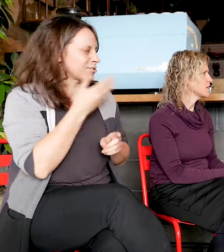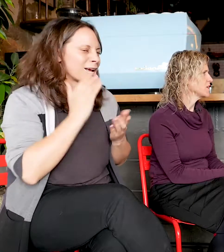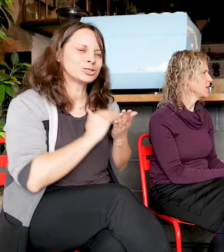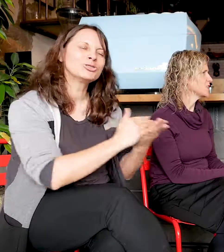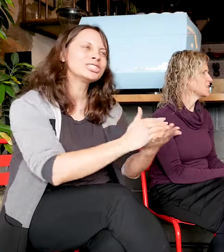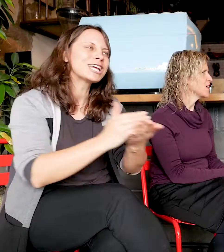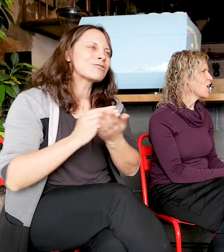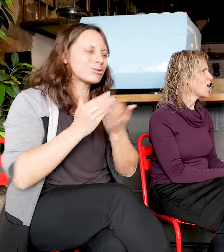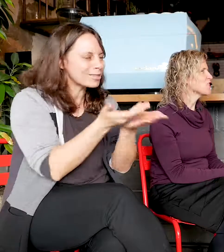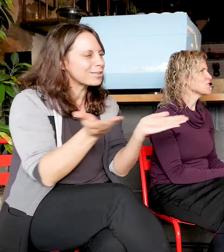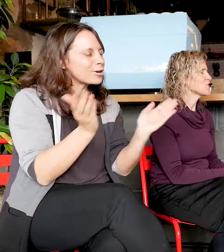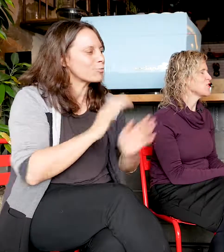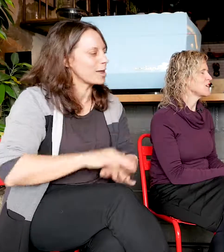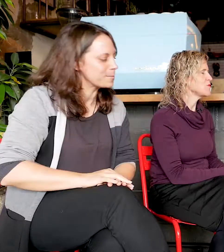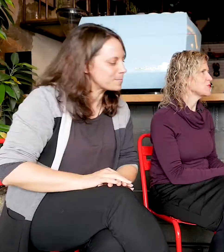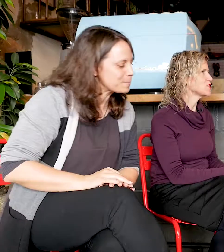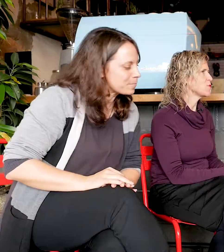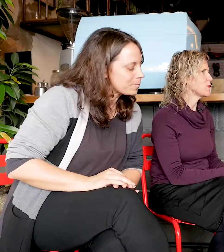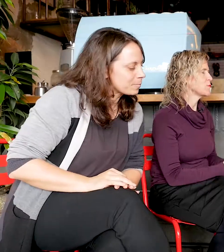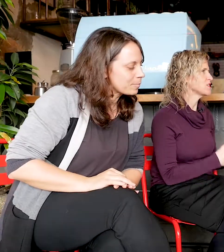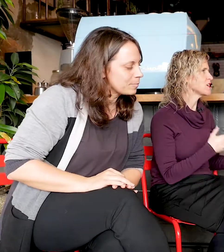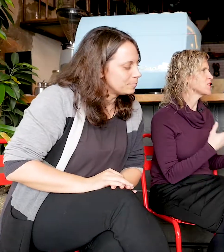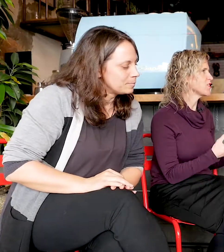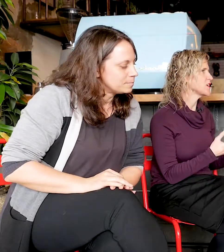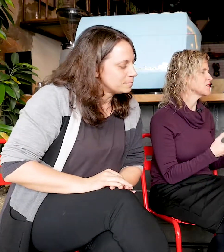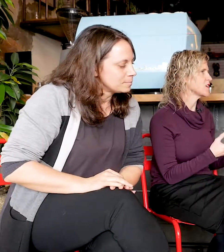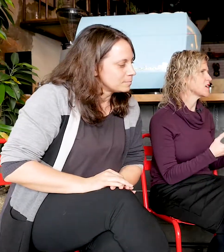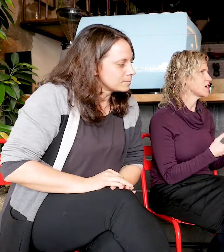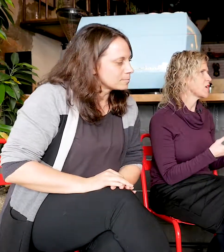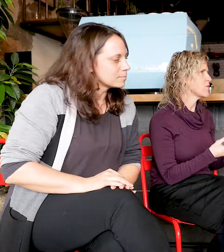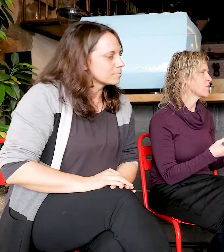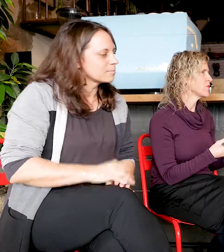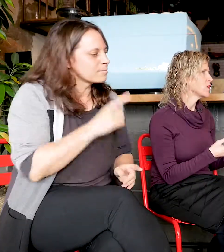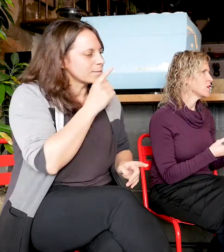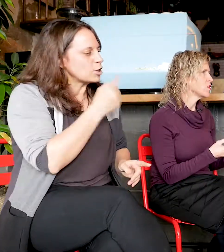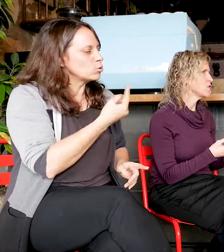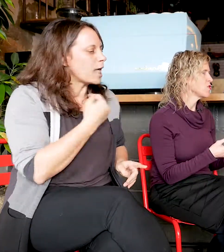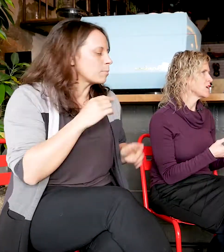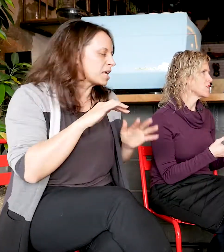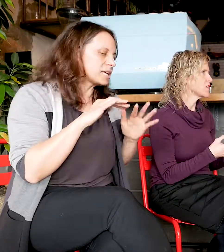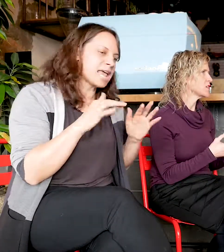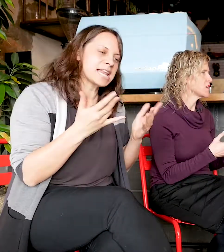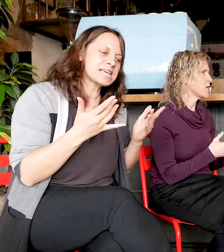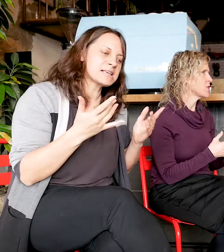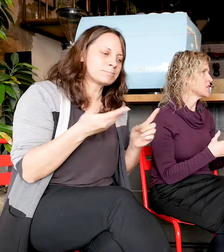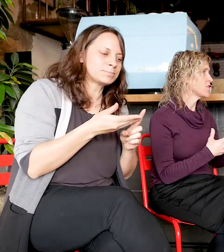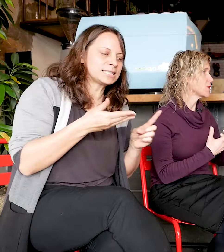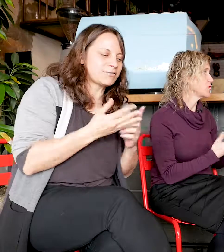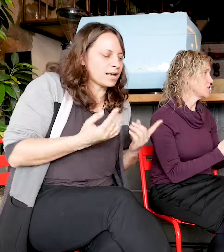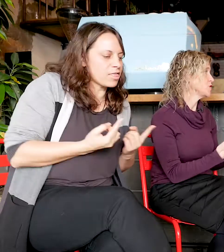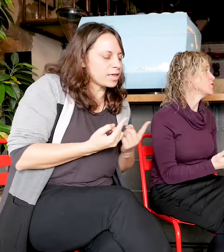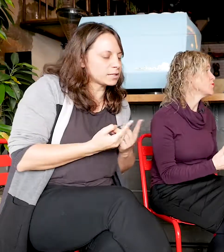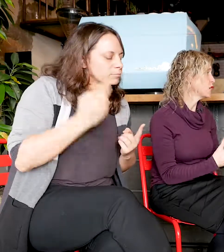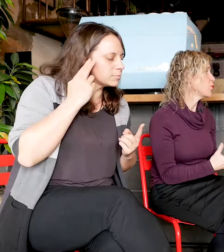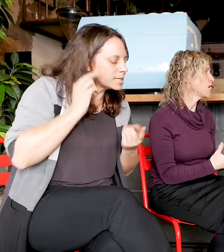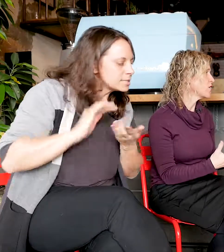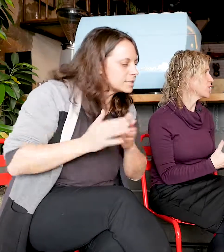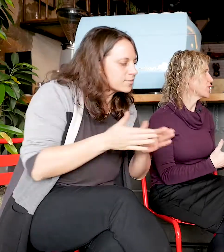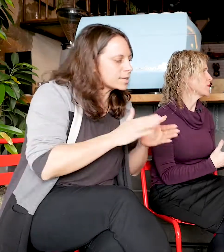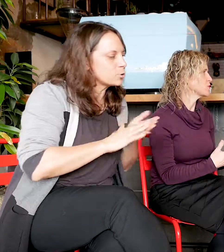people. Yes. Are there any sort of particular things that you think that the deaf community to do really well that perhaps